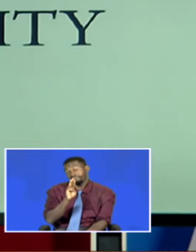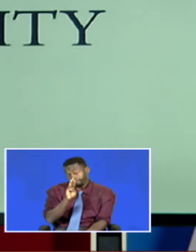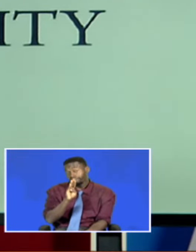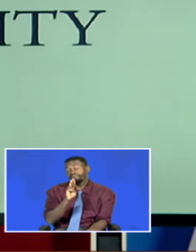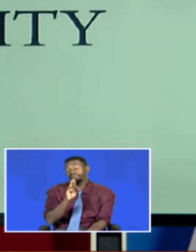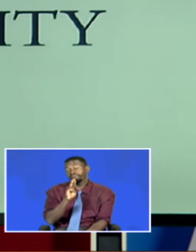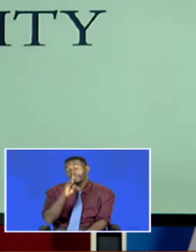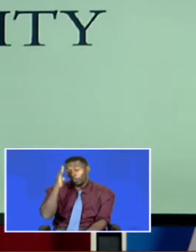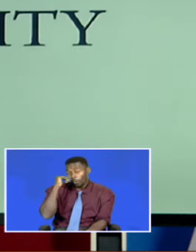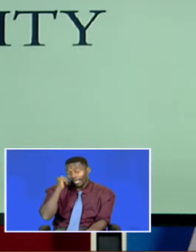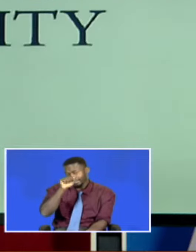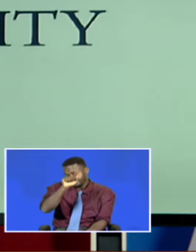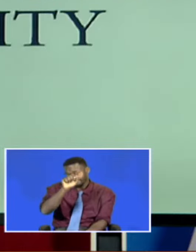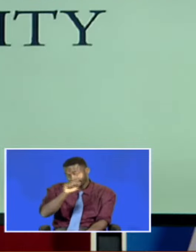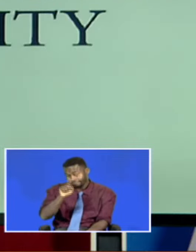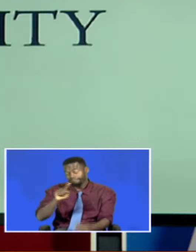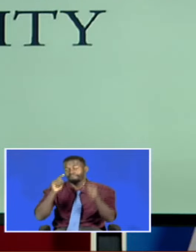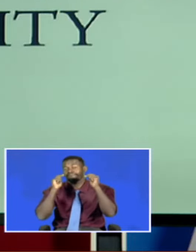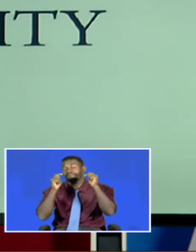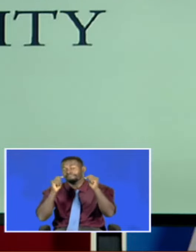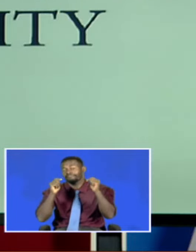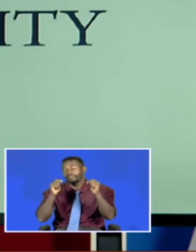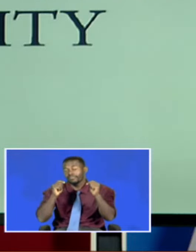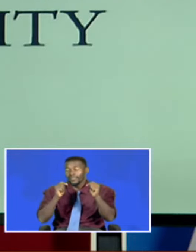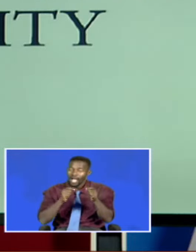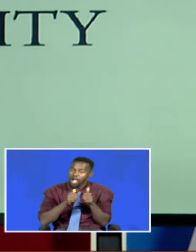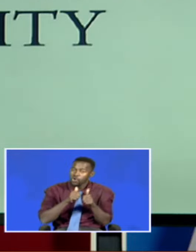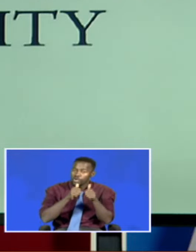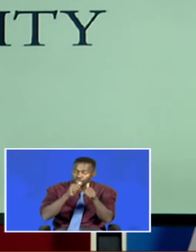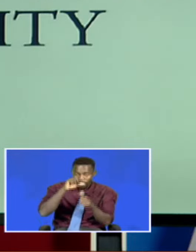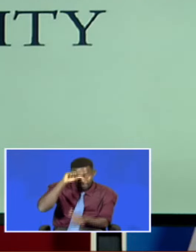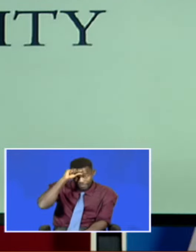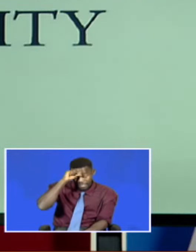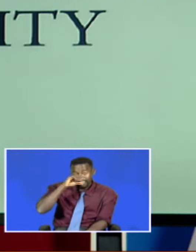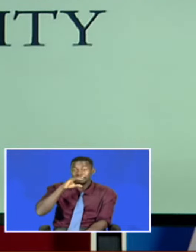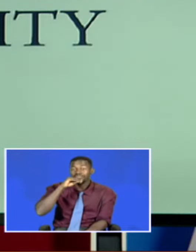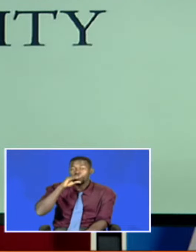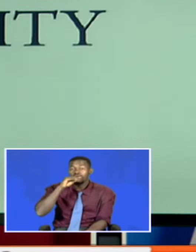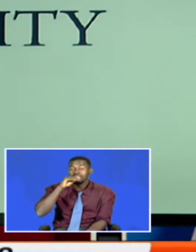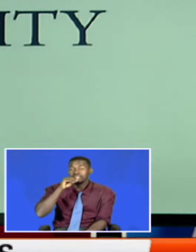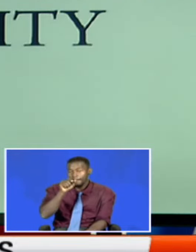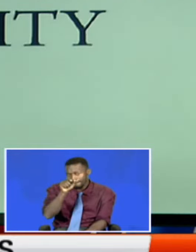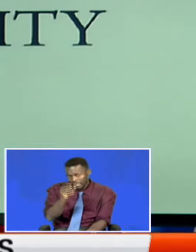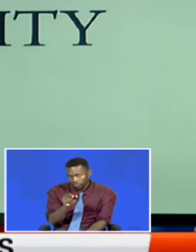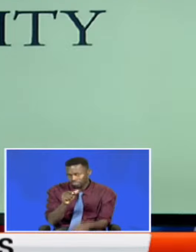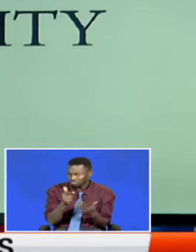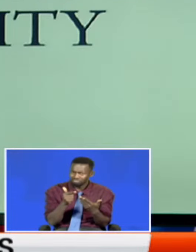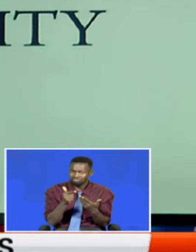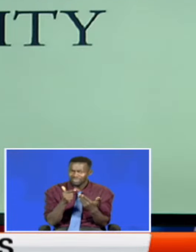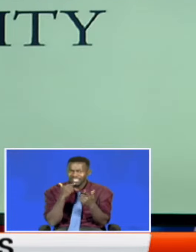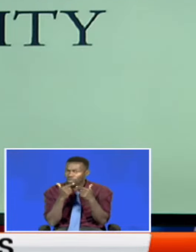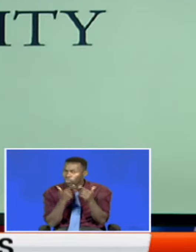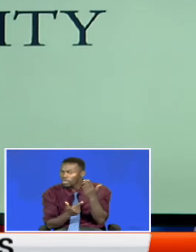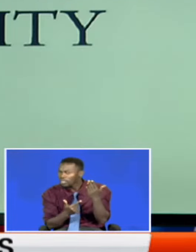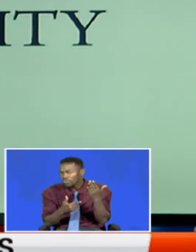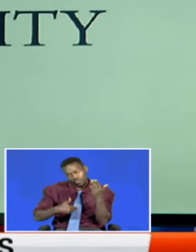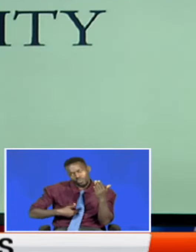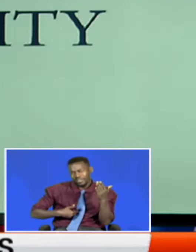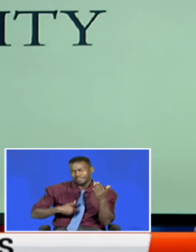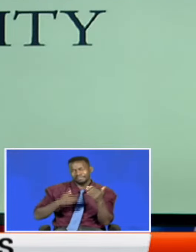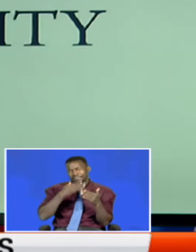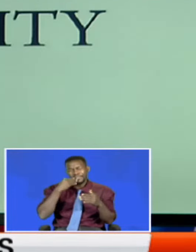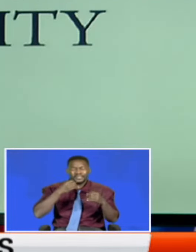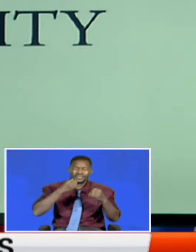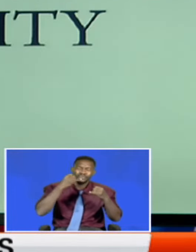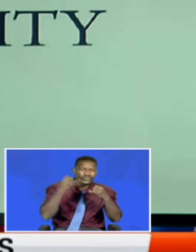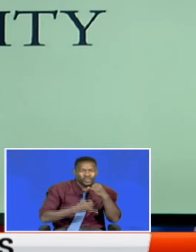protests by Gen Z's. According to government spokesman Isaac Maura, youth should stop the weekly protests, saying it